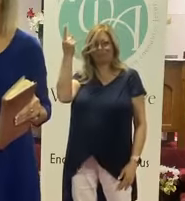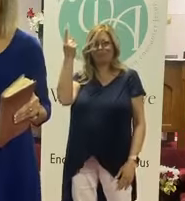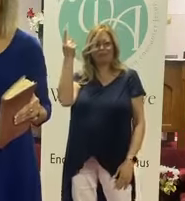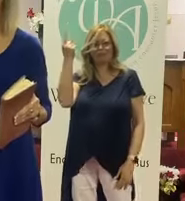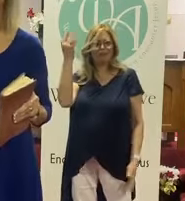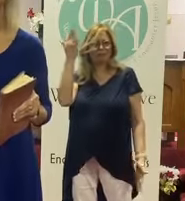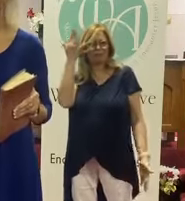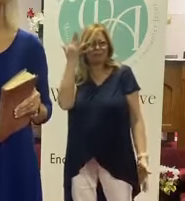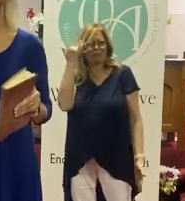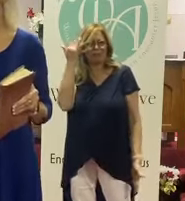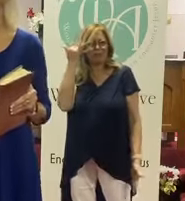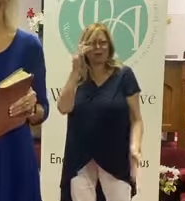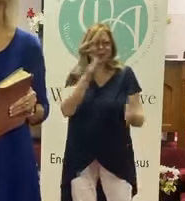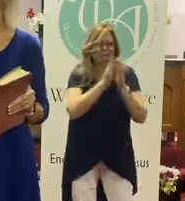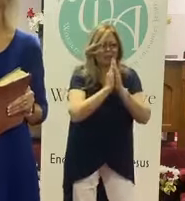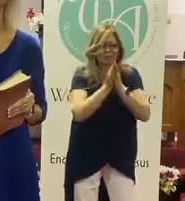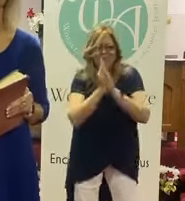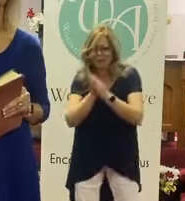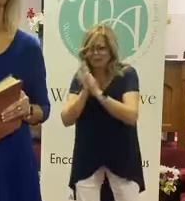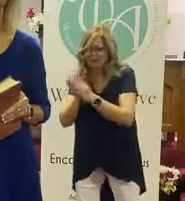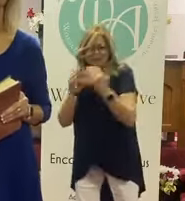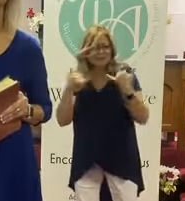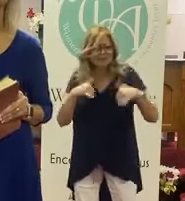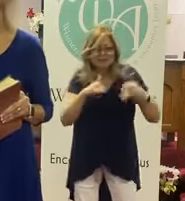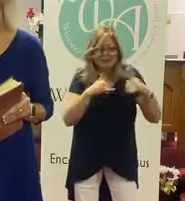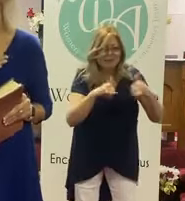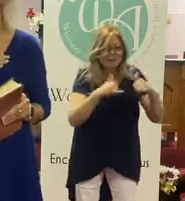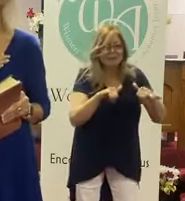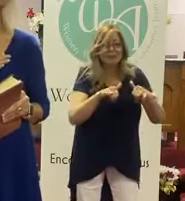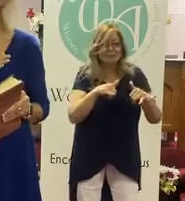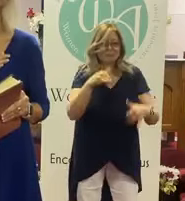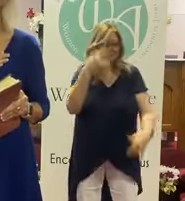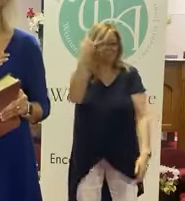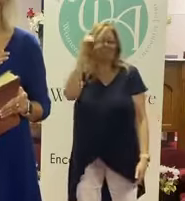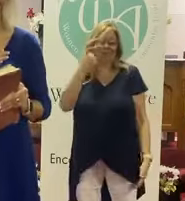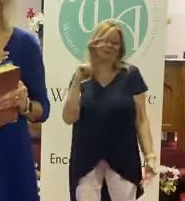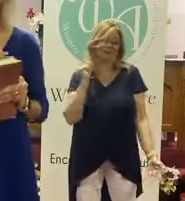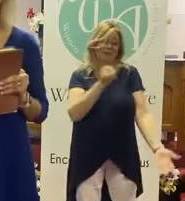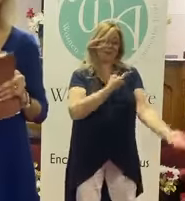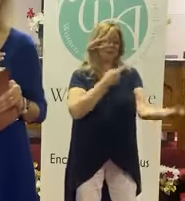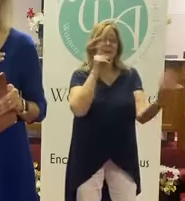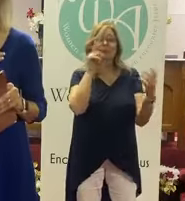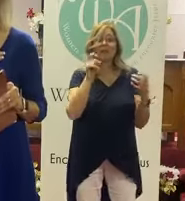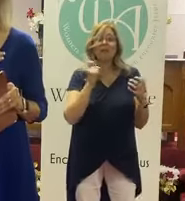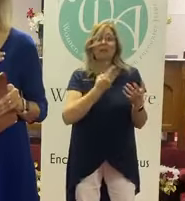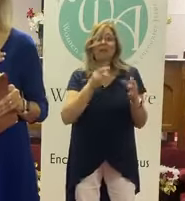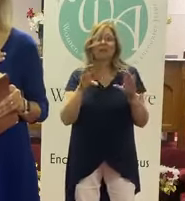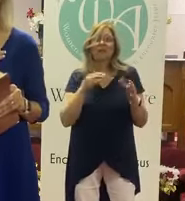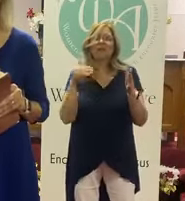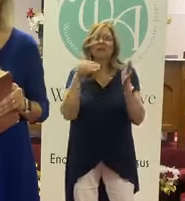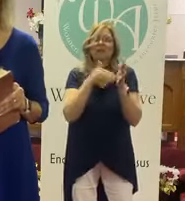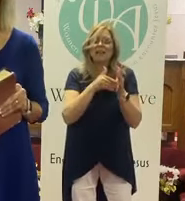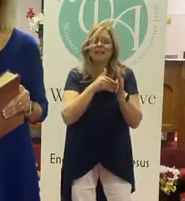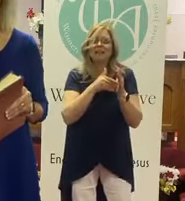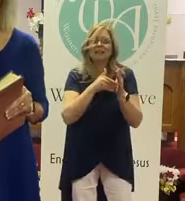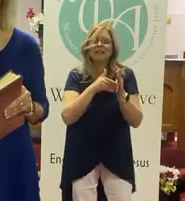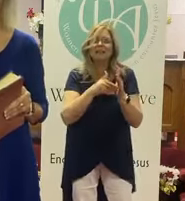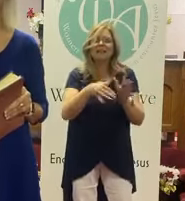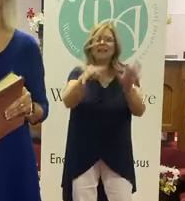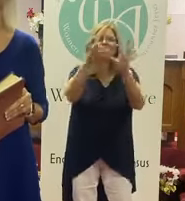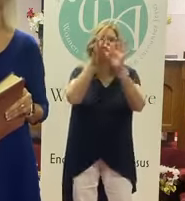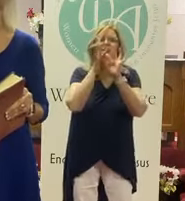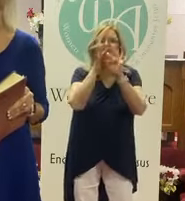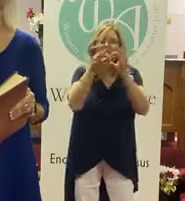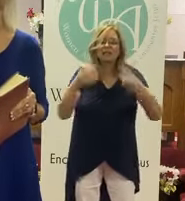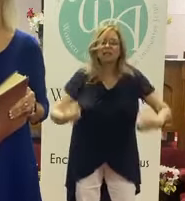So why is the asking, asking, asking for Him? It's for us. Because when we ask again, it ignites our